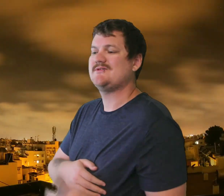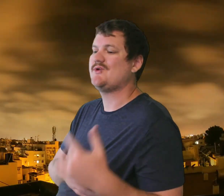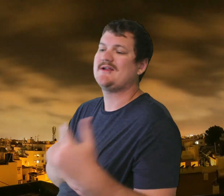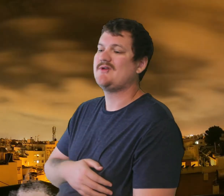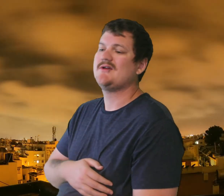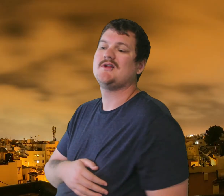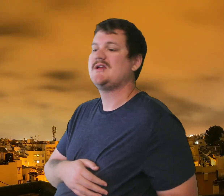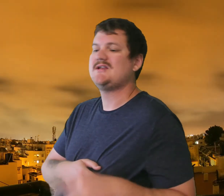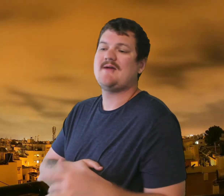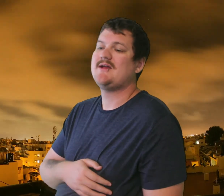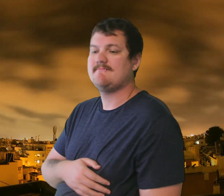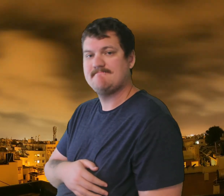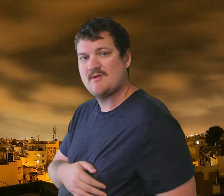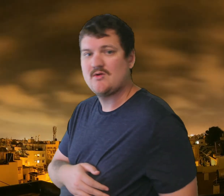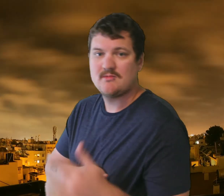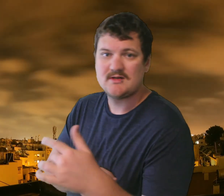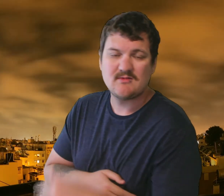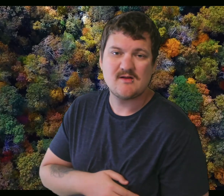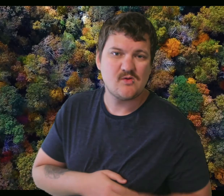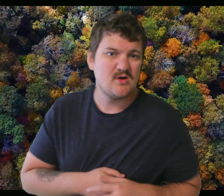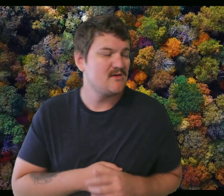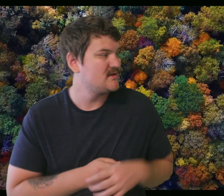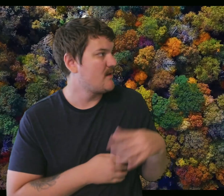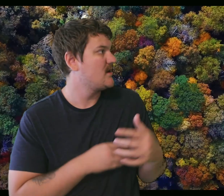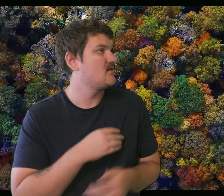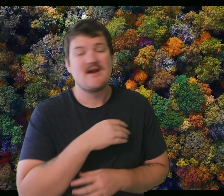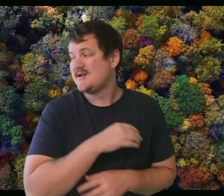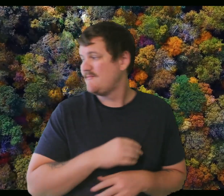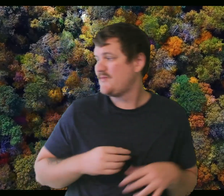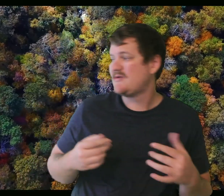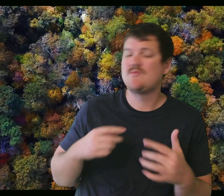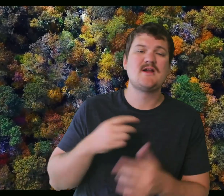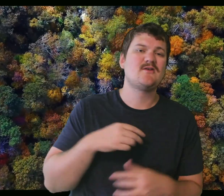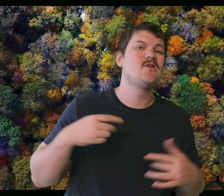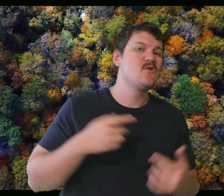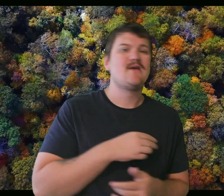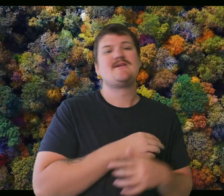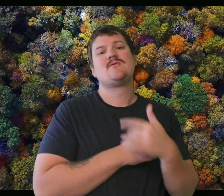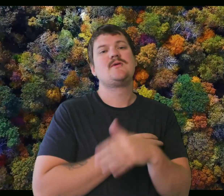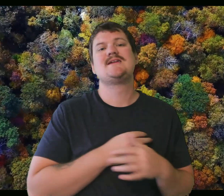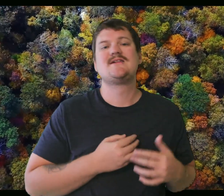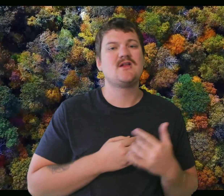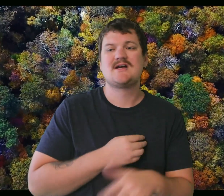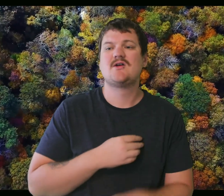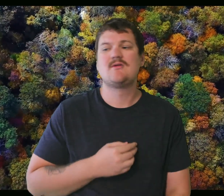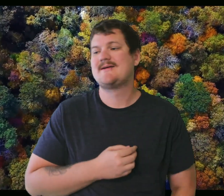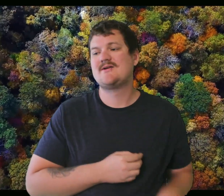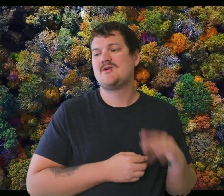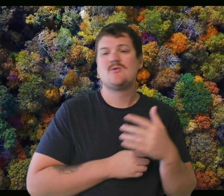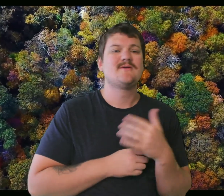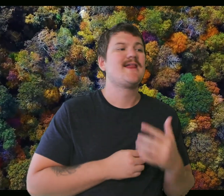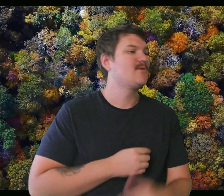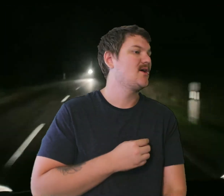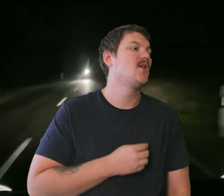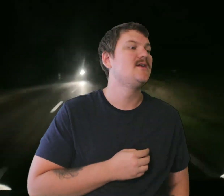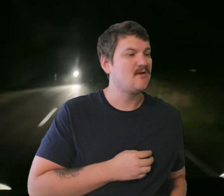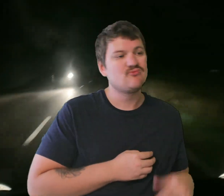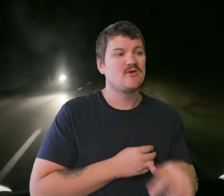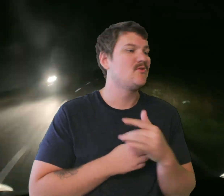you like you're a little kid Damn it, around the bend we go, slap down the granite Knocking you out on the ground again, kill it Nothing you could do to counter call it I spiral